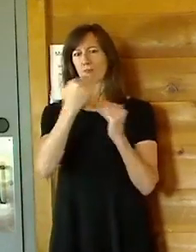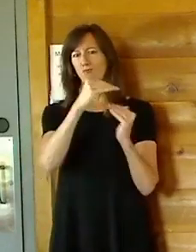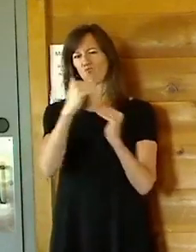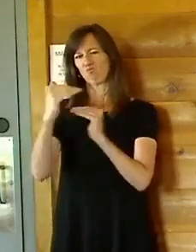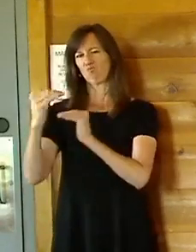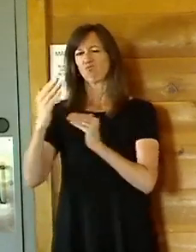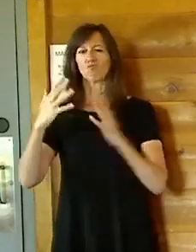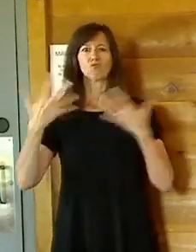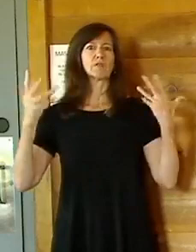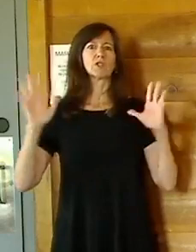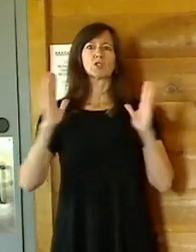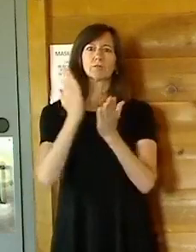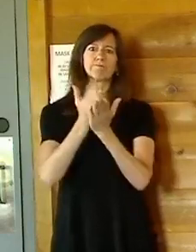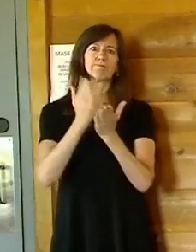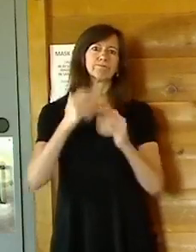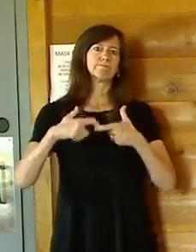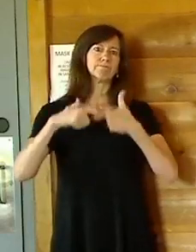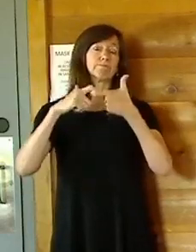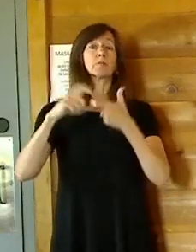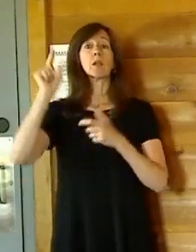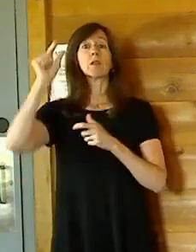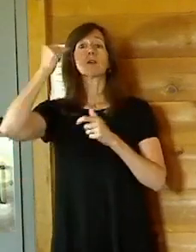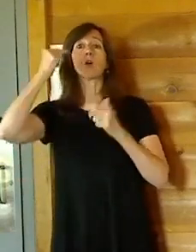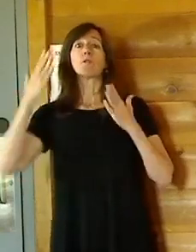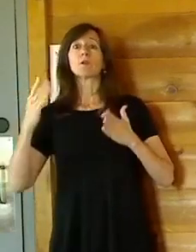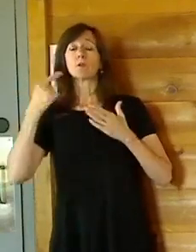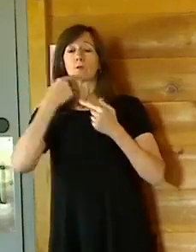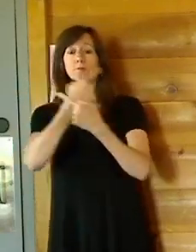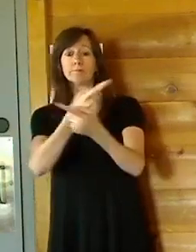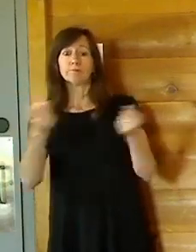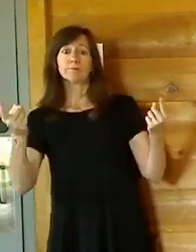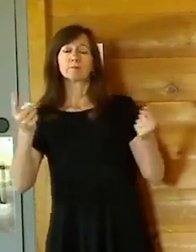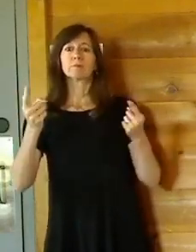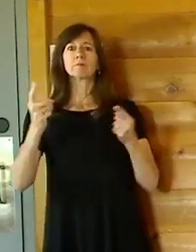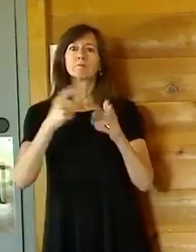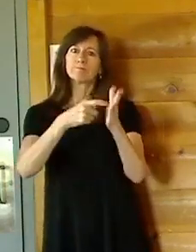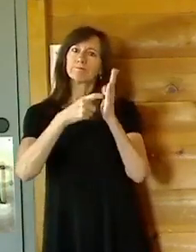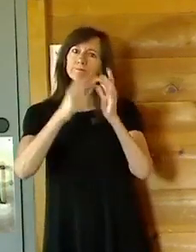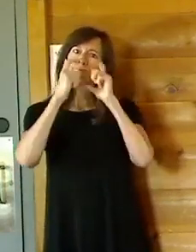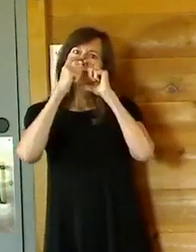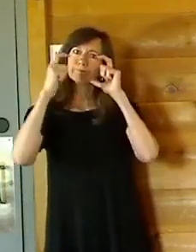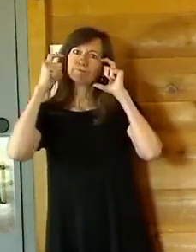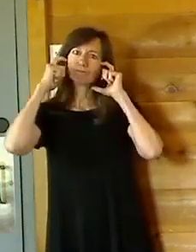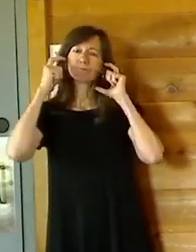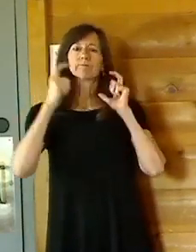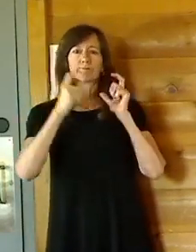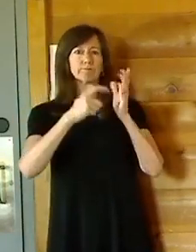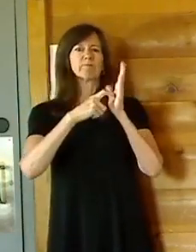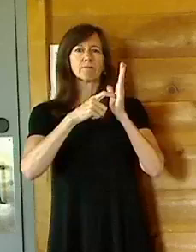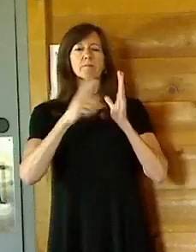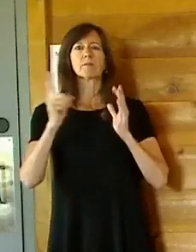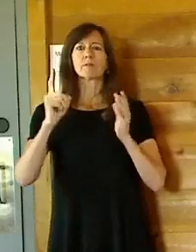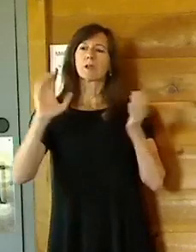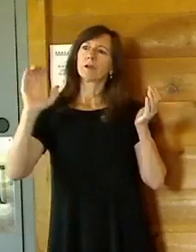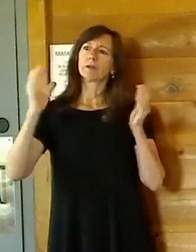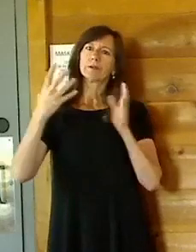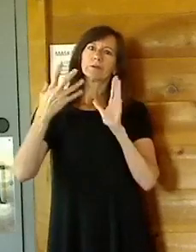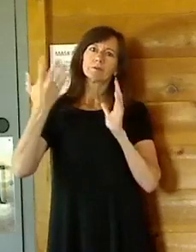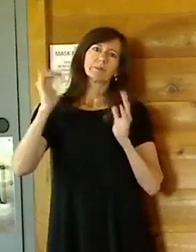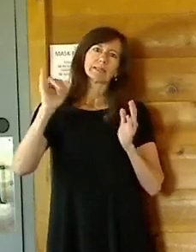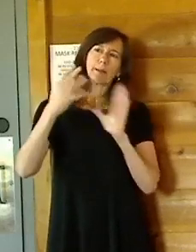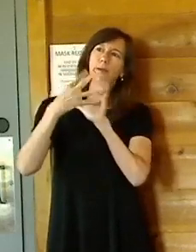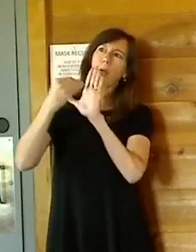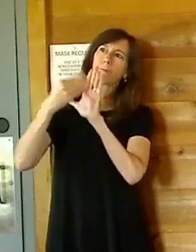governor still did, through the health department, impose a mask mandate to mirror the CDC guidance. So we have